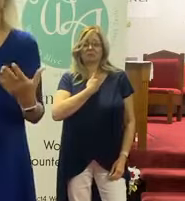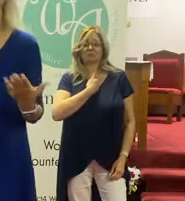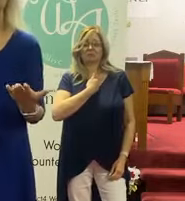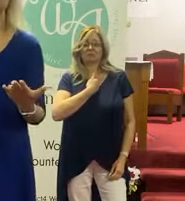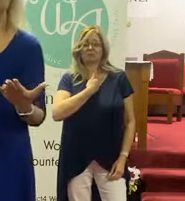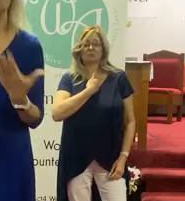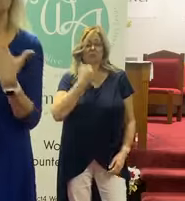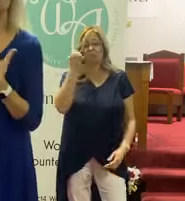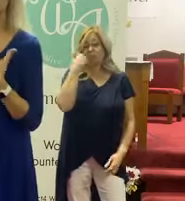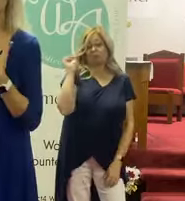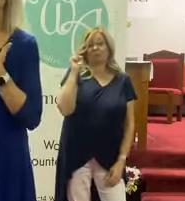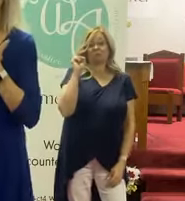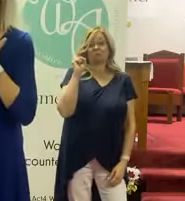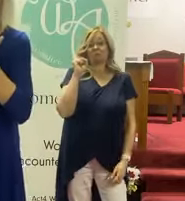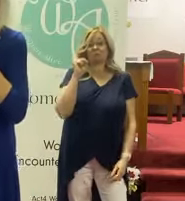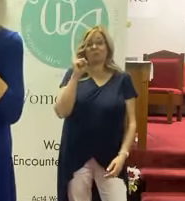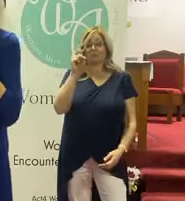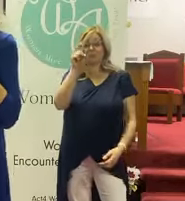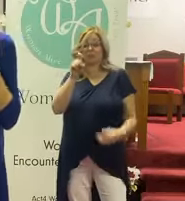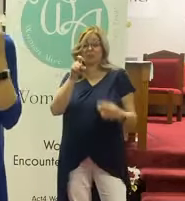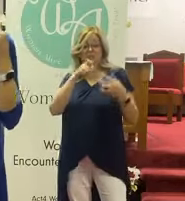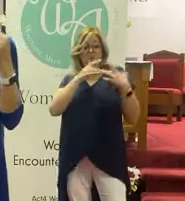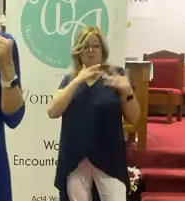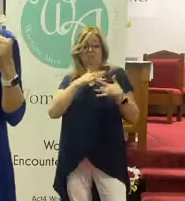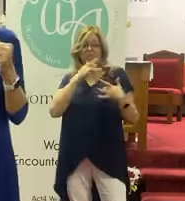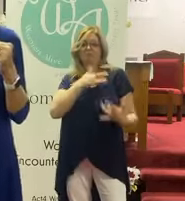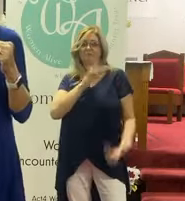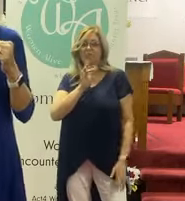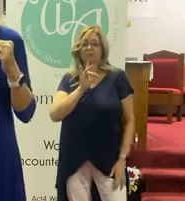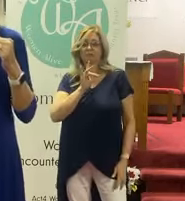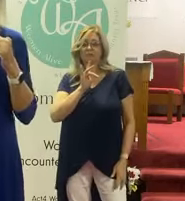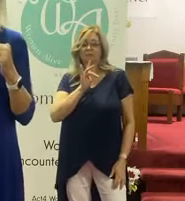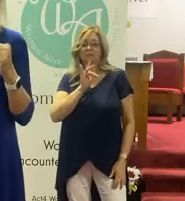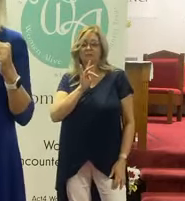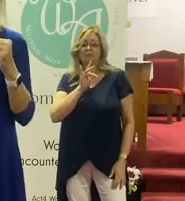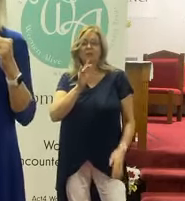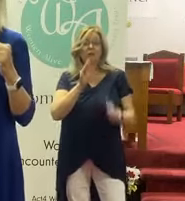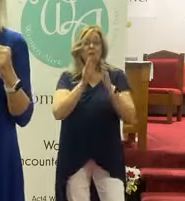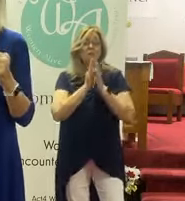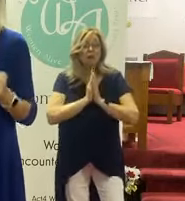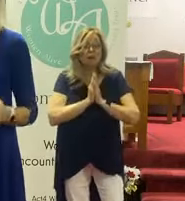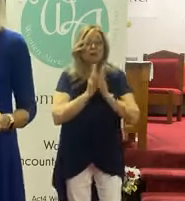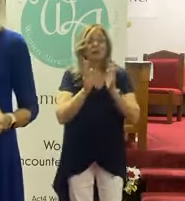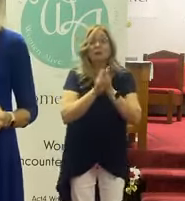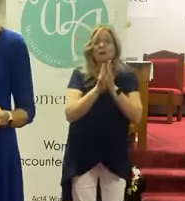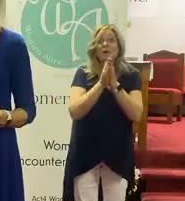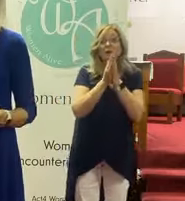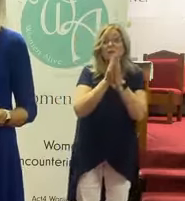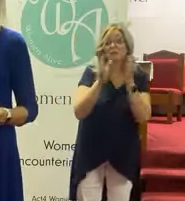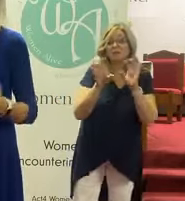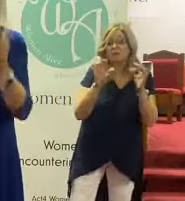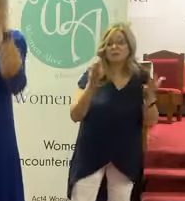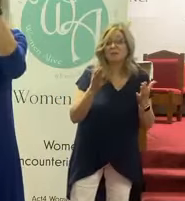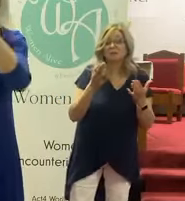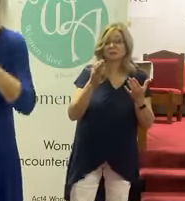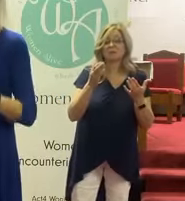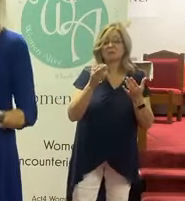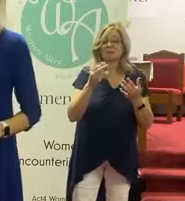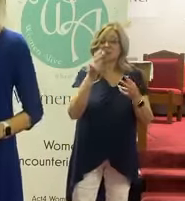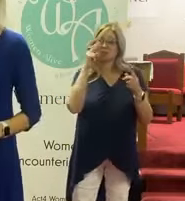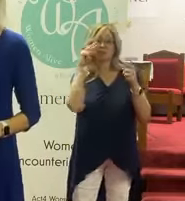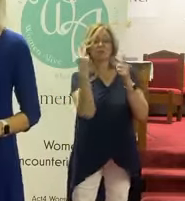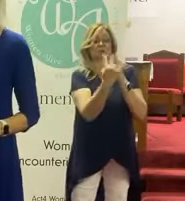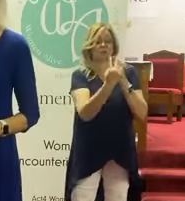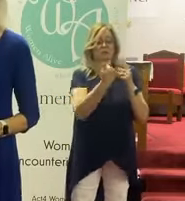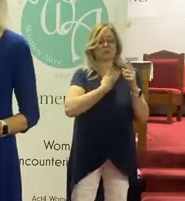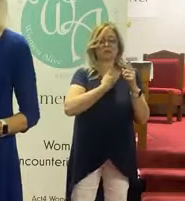We can be in rebellion. We have to do a heart check. And I think that's one of the things that prayer and praise brings us to is it helps us to get